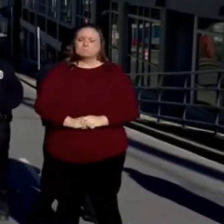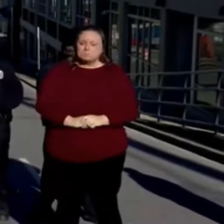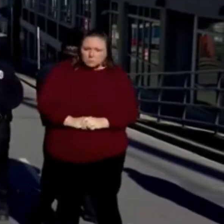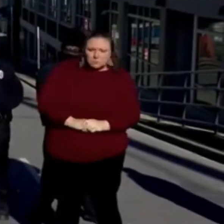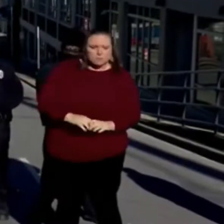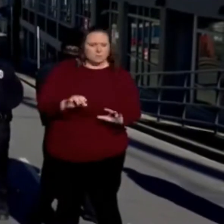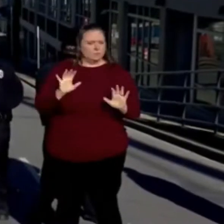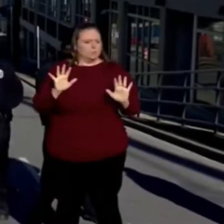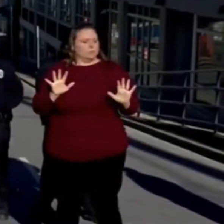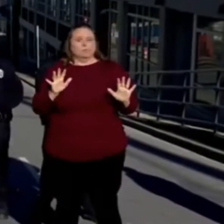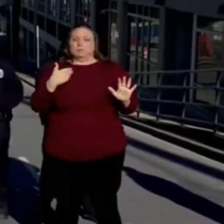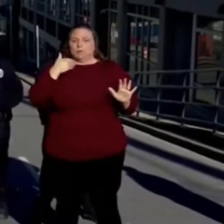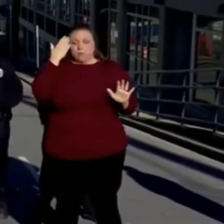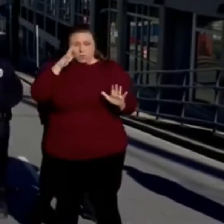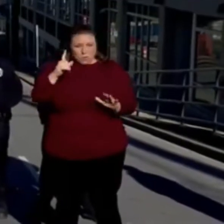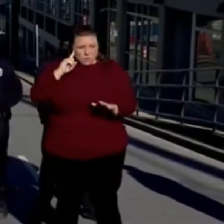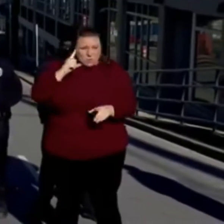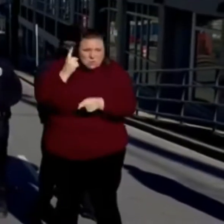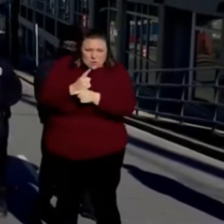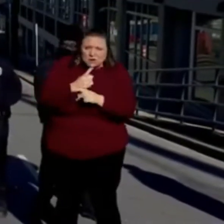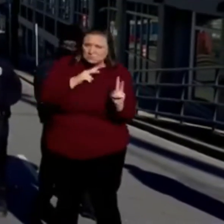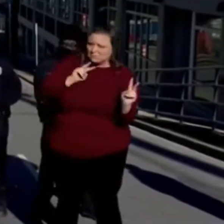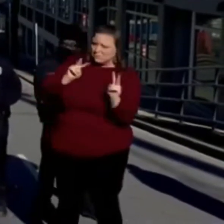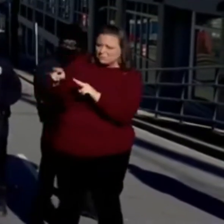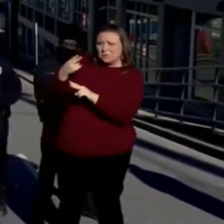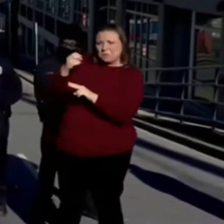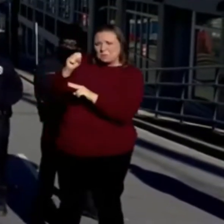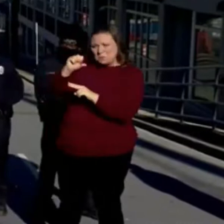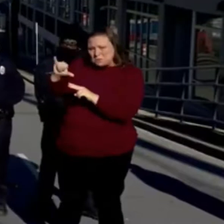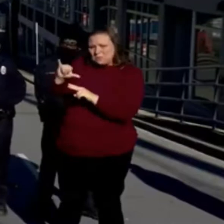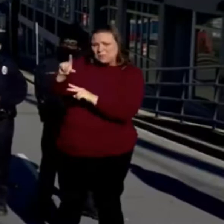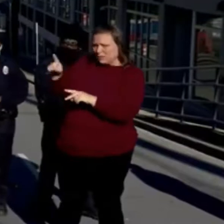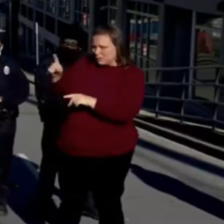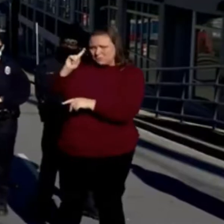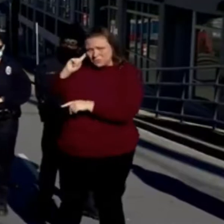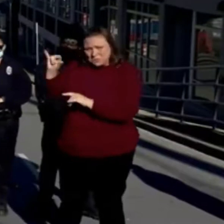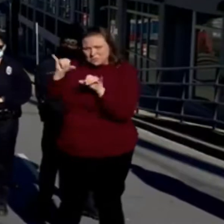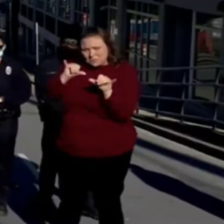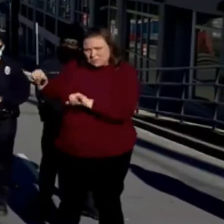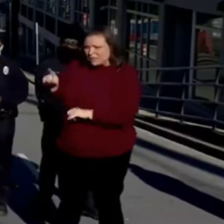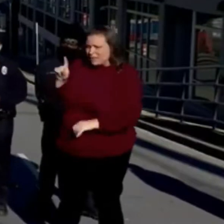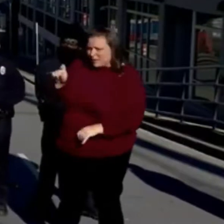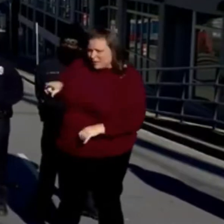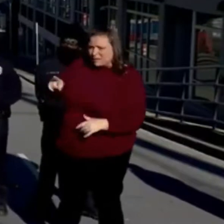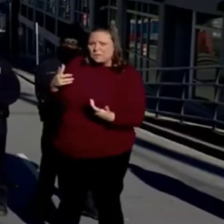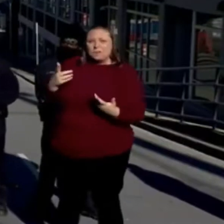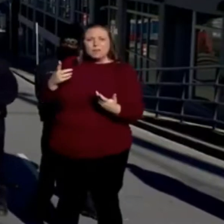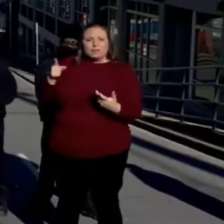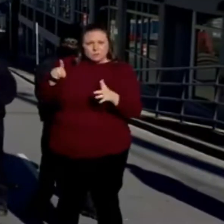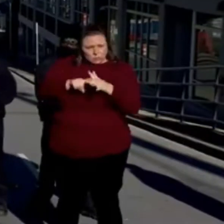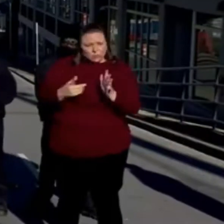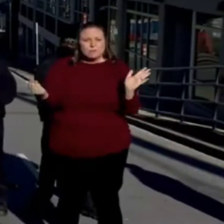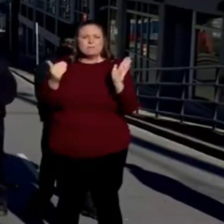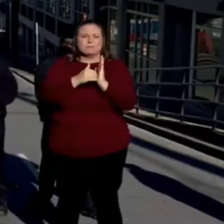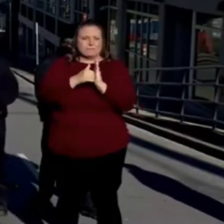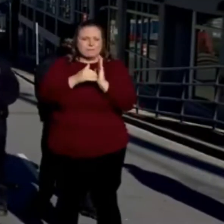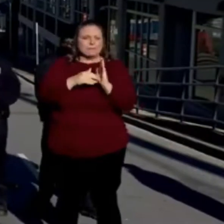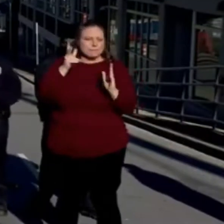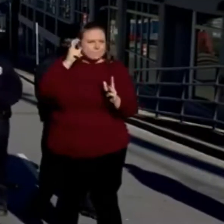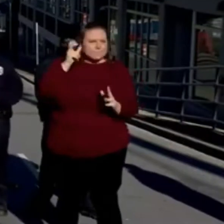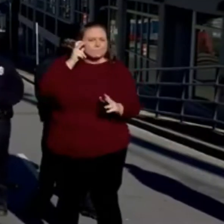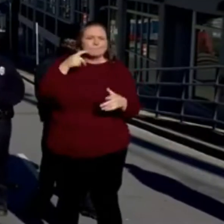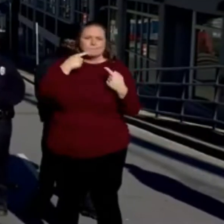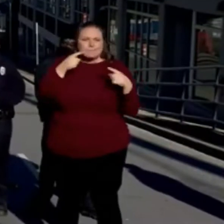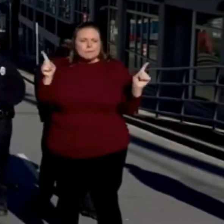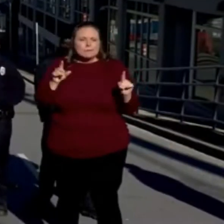I wasn't quite sure what I heard, so I looked at Officer Hosey just to verify we heard the same thing, and then it started over. At